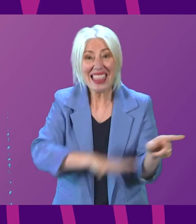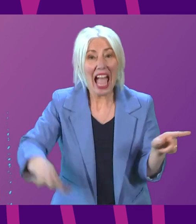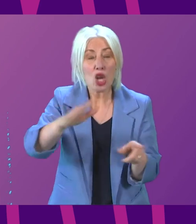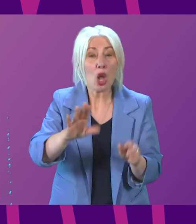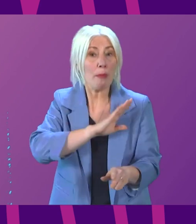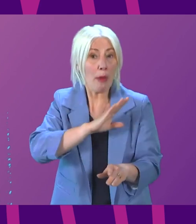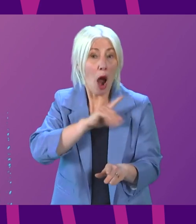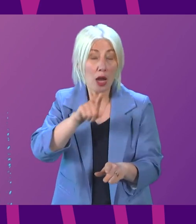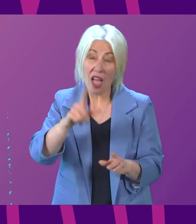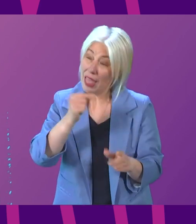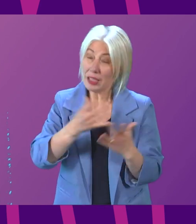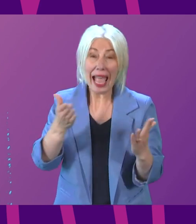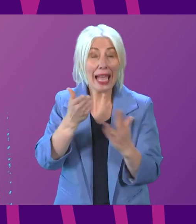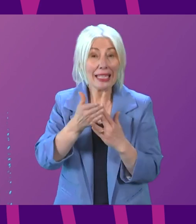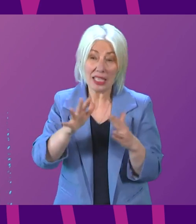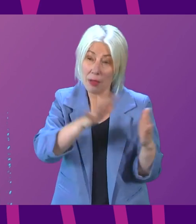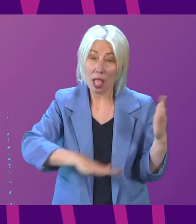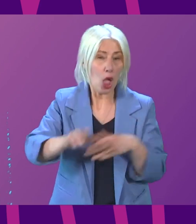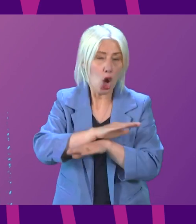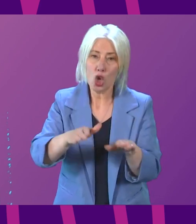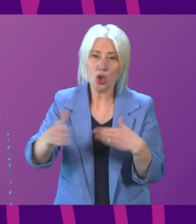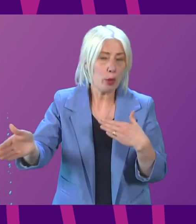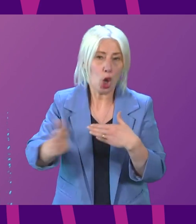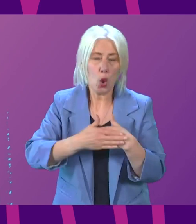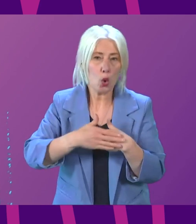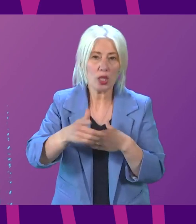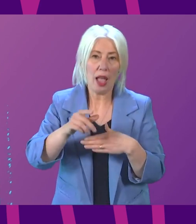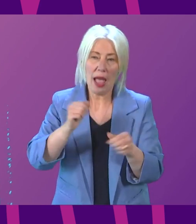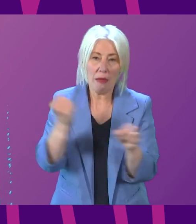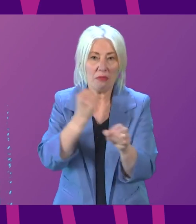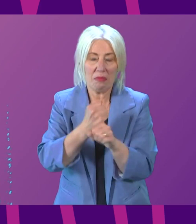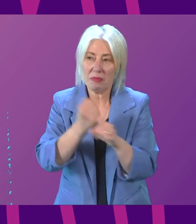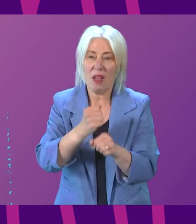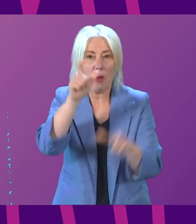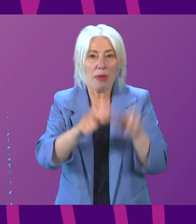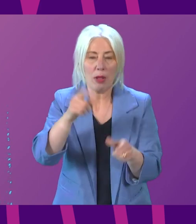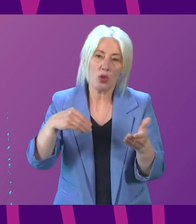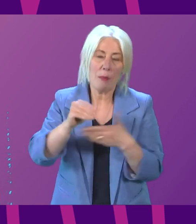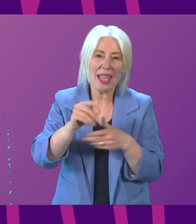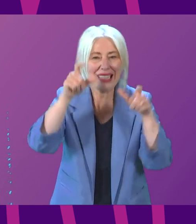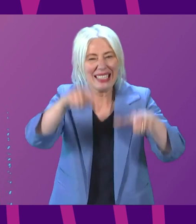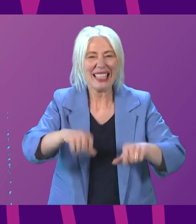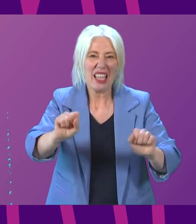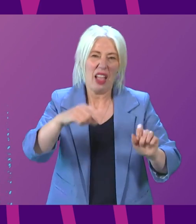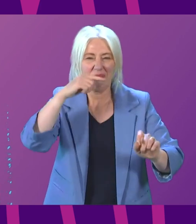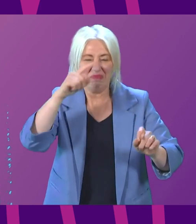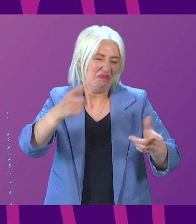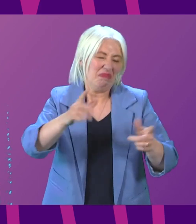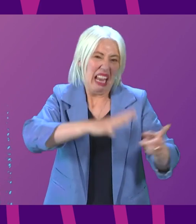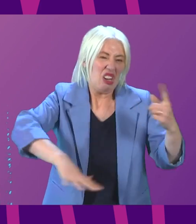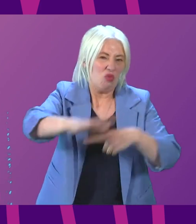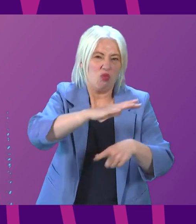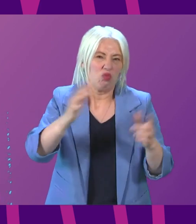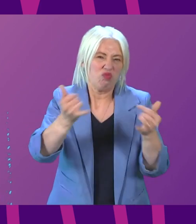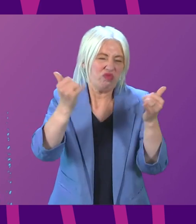accessible locations on Loch Olmend to be closed off to all but the select few who will pay to stay at this resort? First Minister. Well,